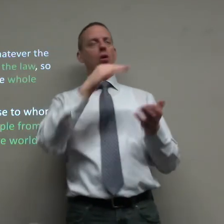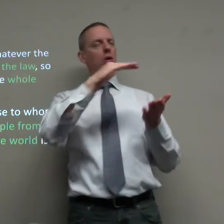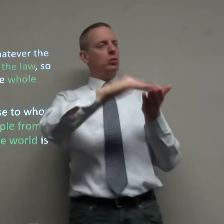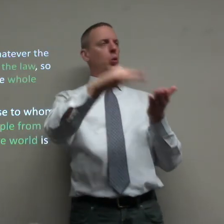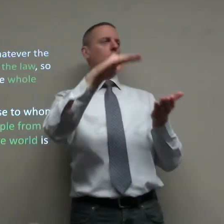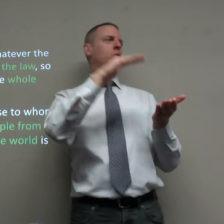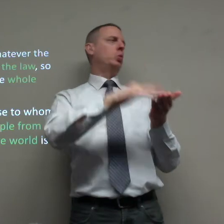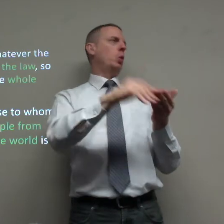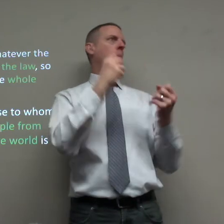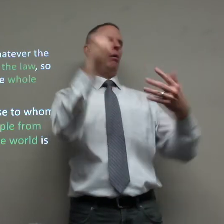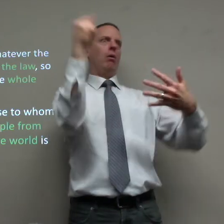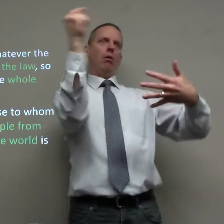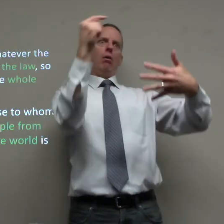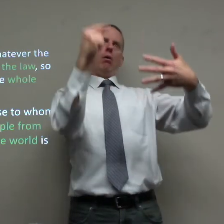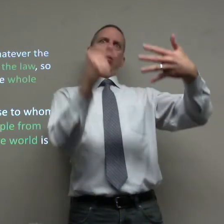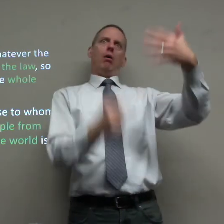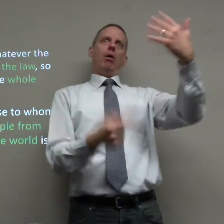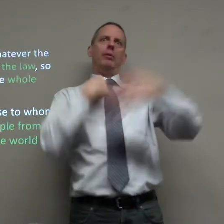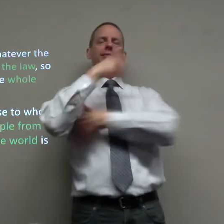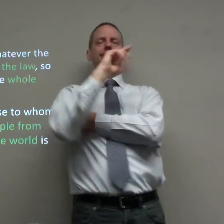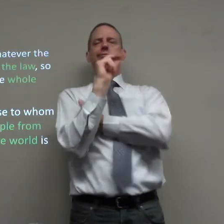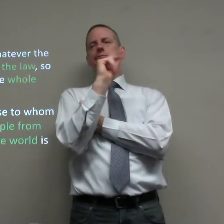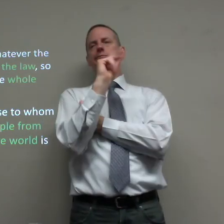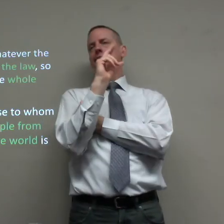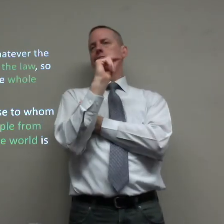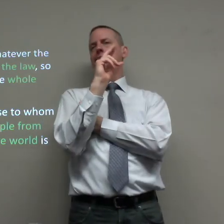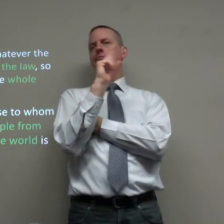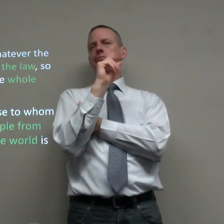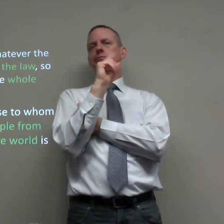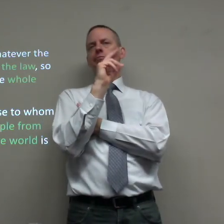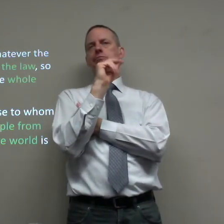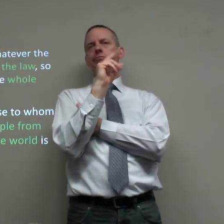can do the work to give excuse after excuse I say no